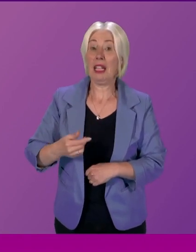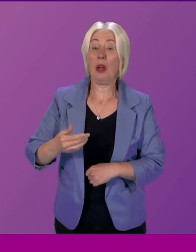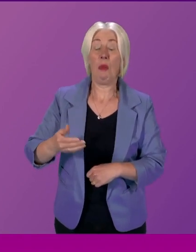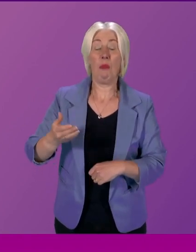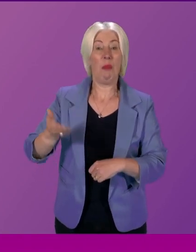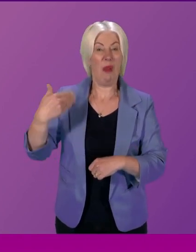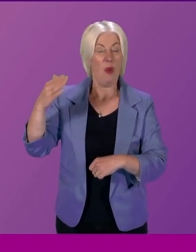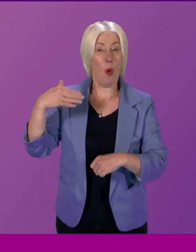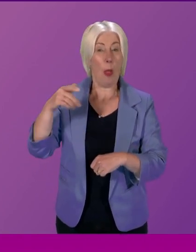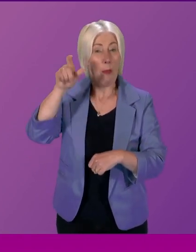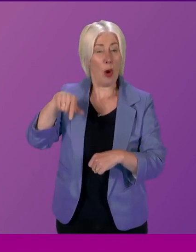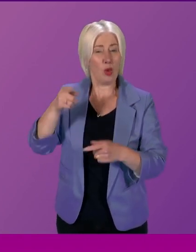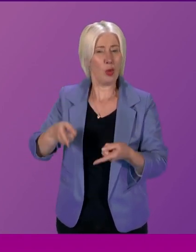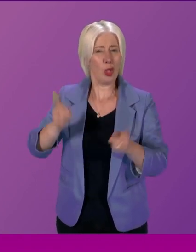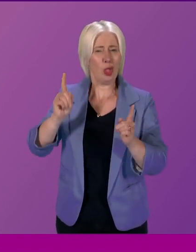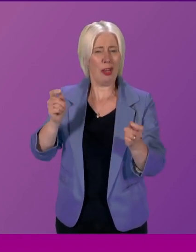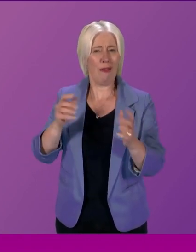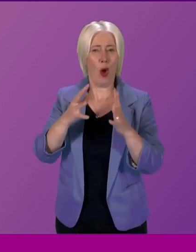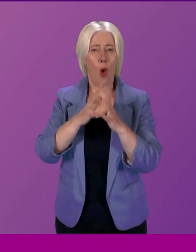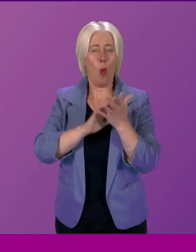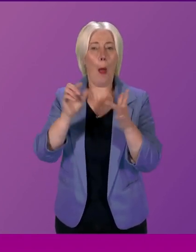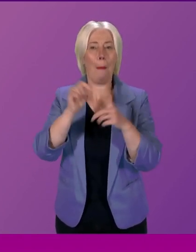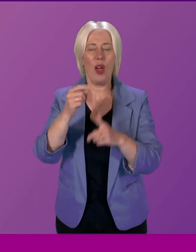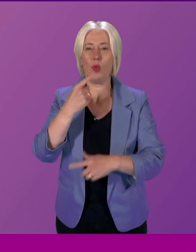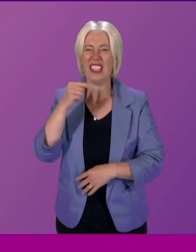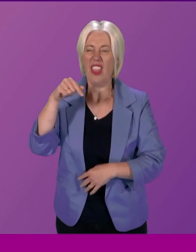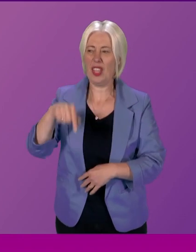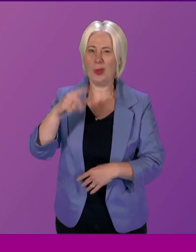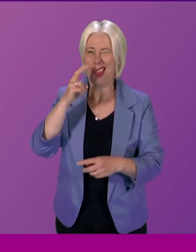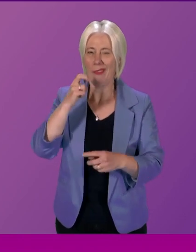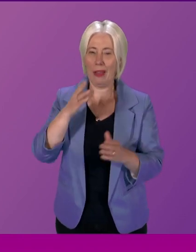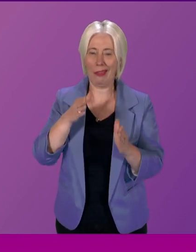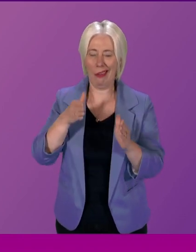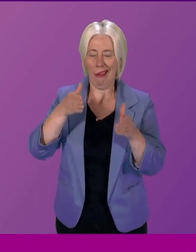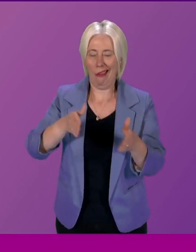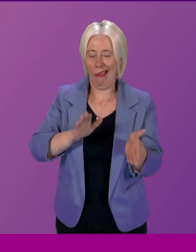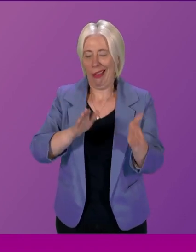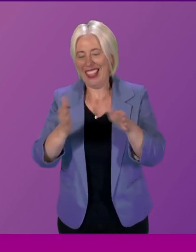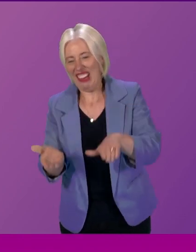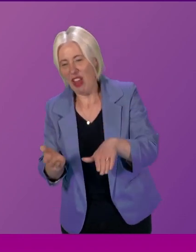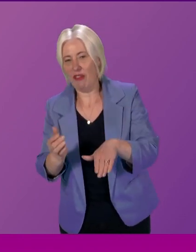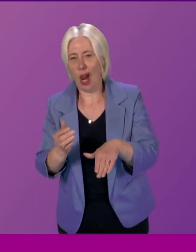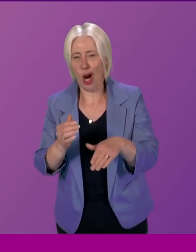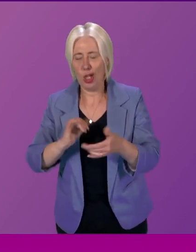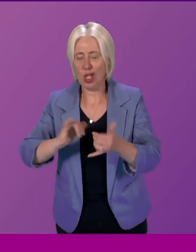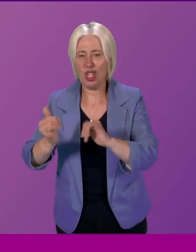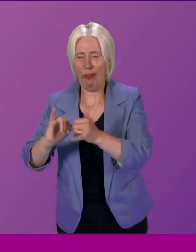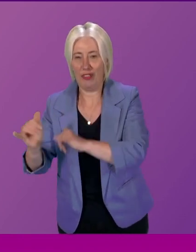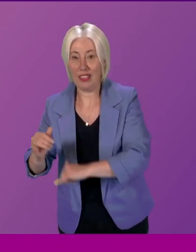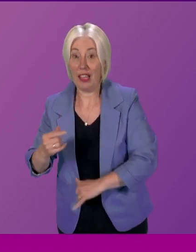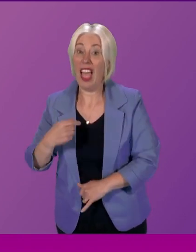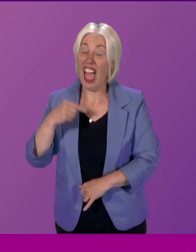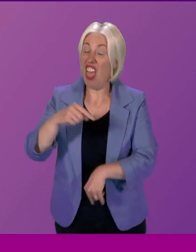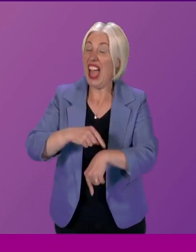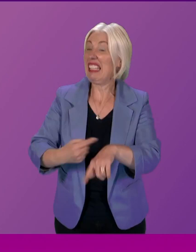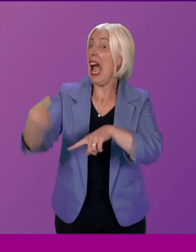McCletchy, then the Chief Whip, used to refer to as the graveyard shift, for which I routinely had a season ticket in